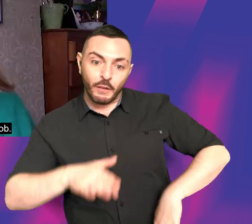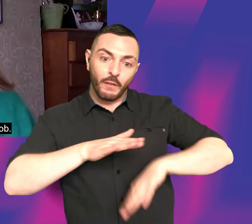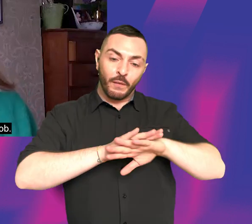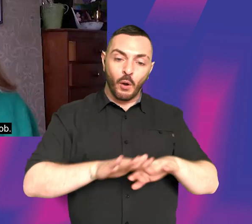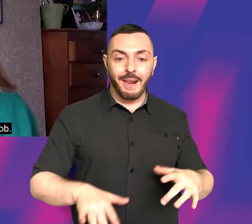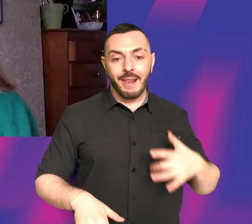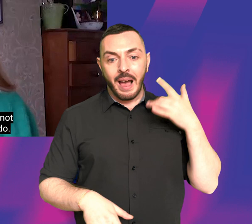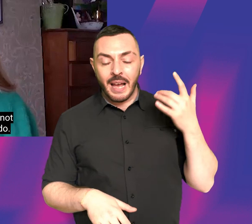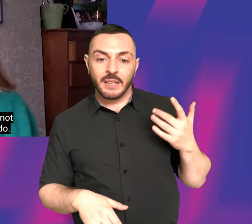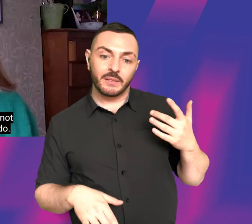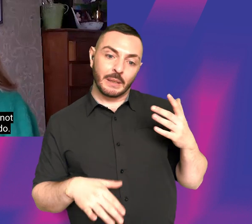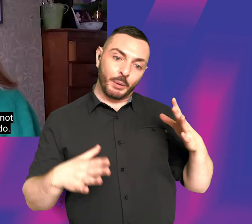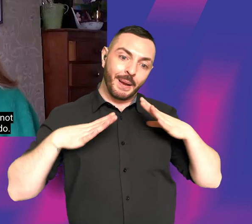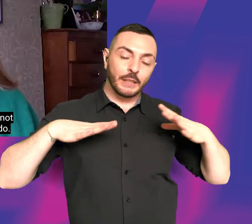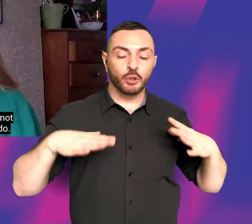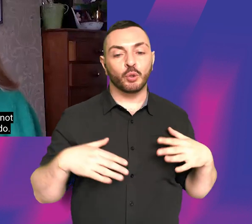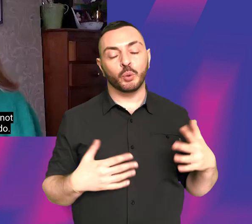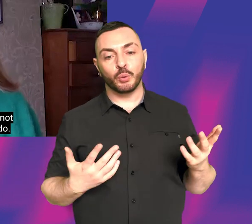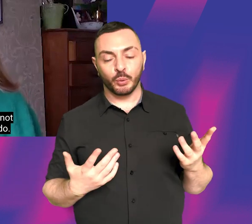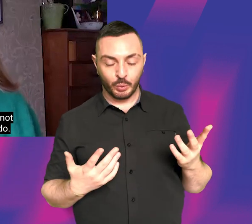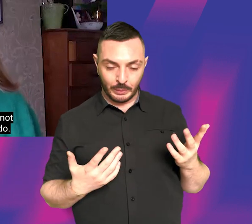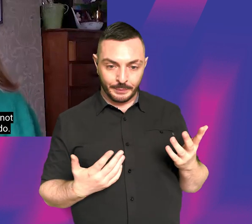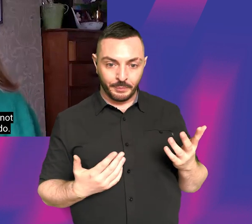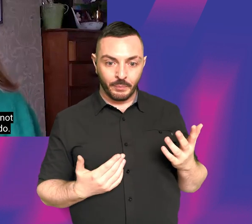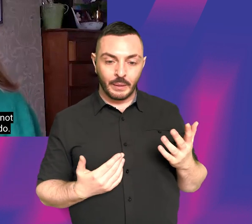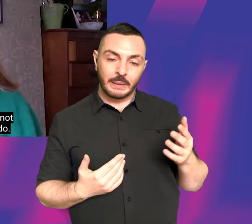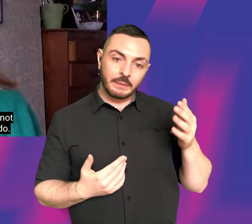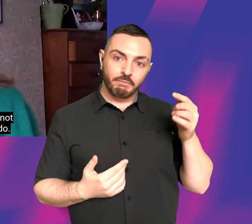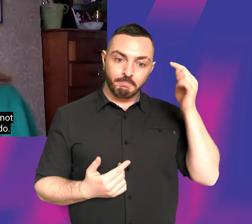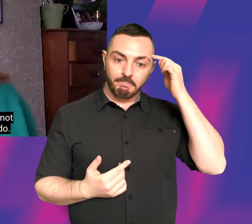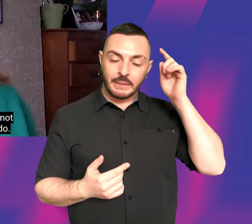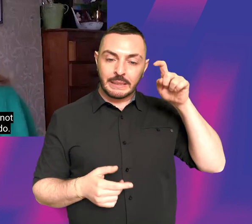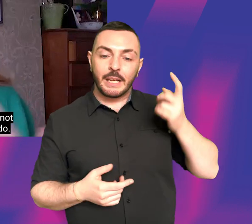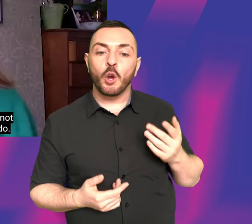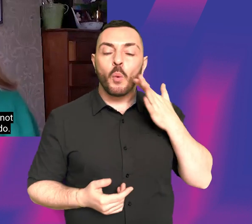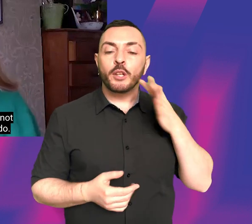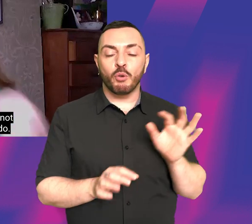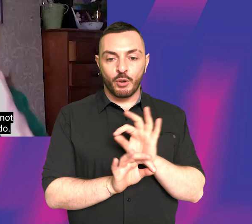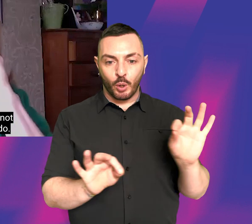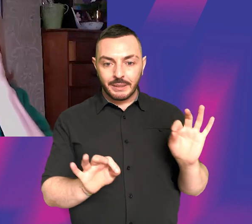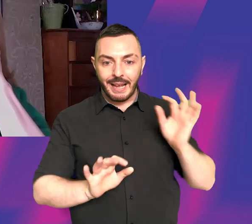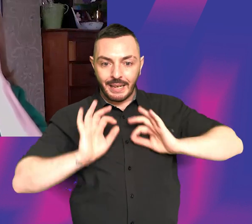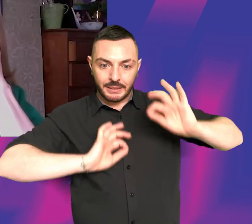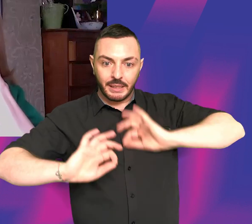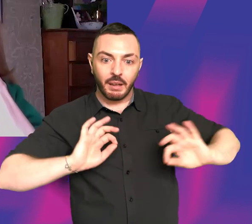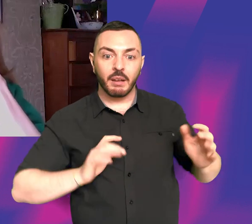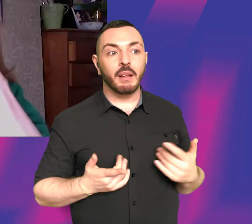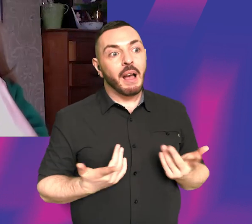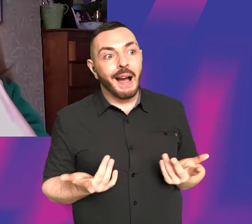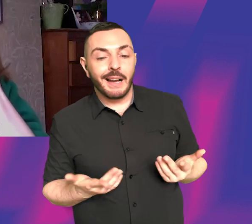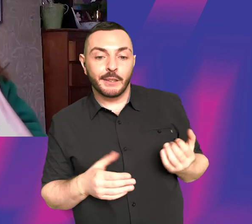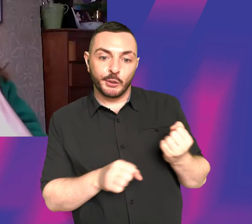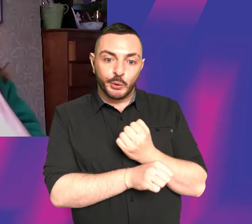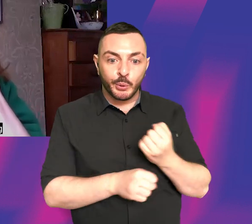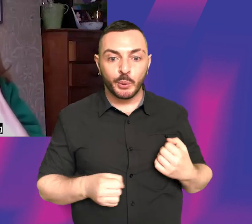for the job. So that's, you know, making sure that you, when you're not acting, that you have other things to do. Like I basically